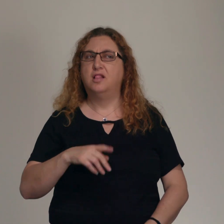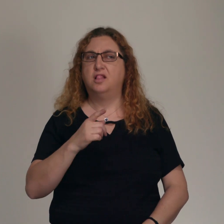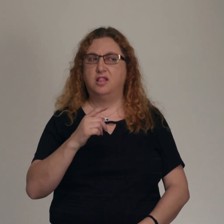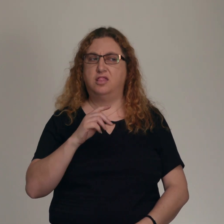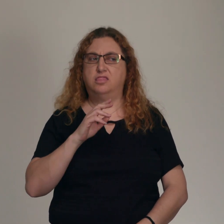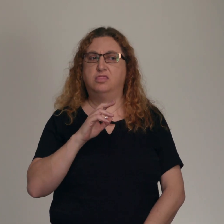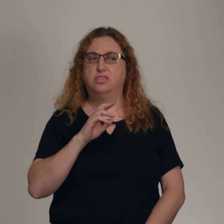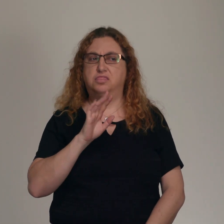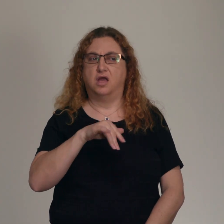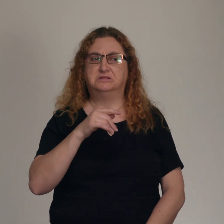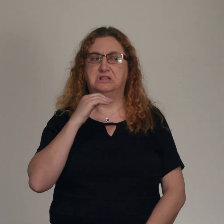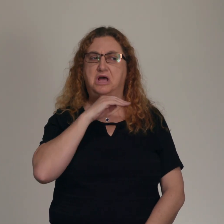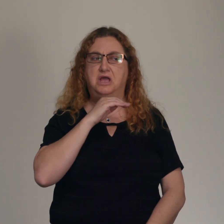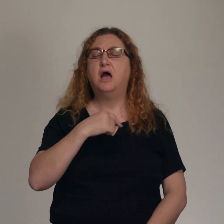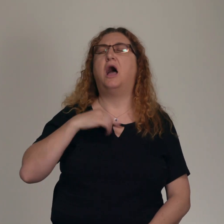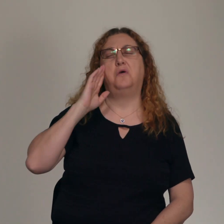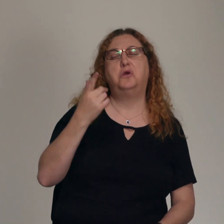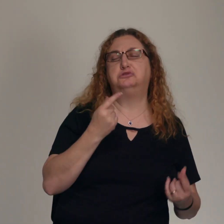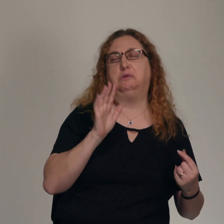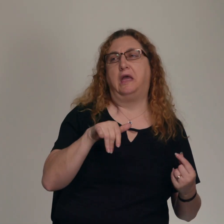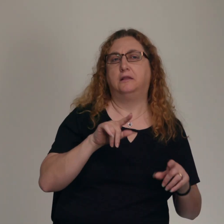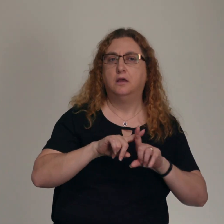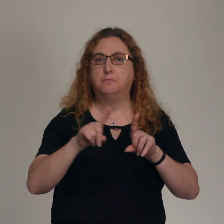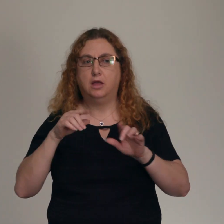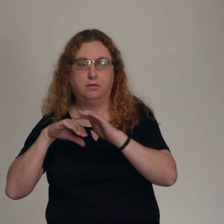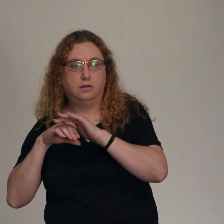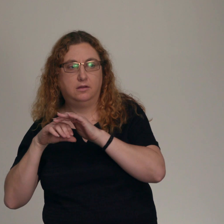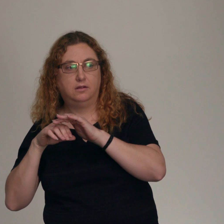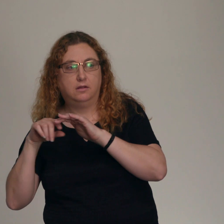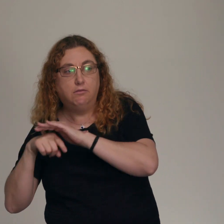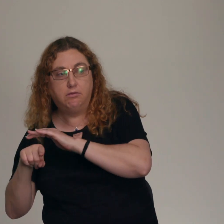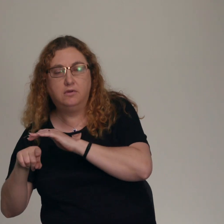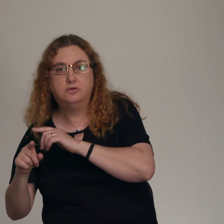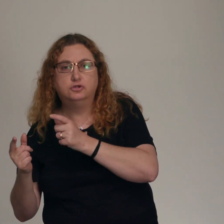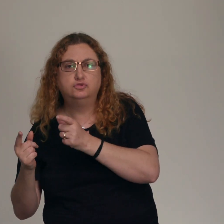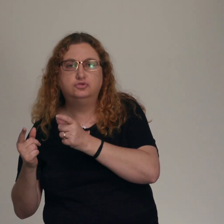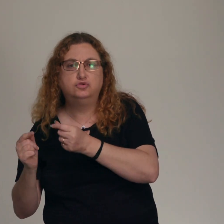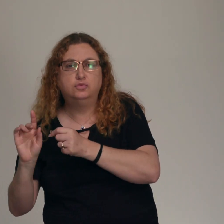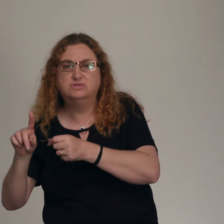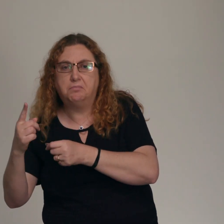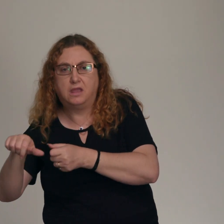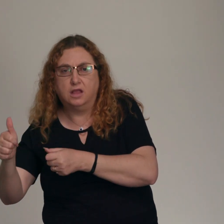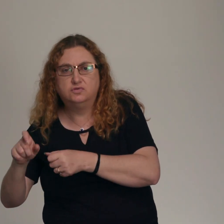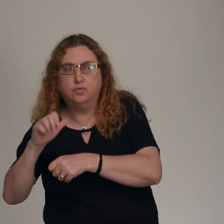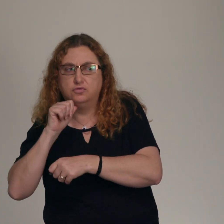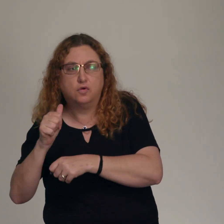saying, I'm going to do this, but they actually don't do it. They would have called that person a liar or someone who's deceitful.